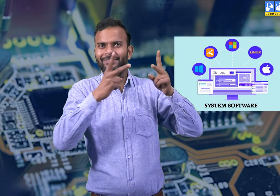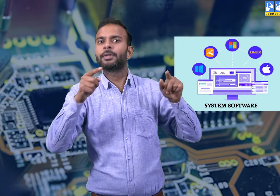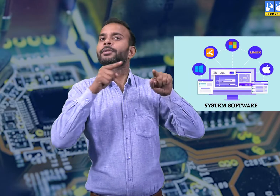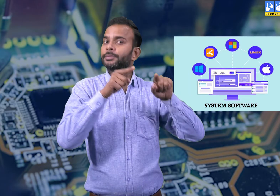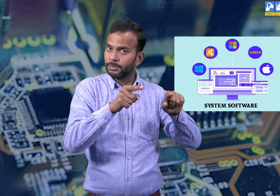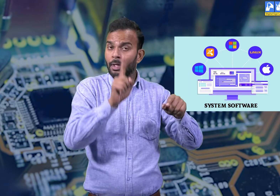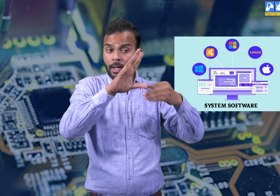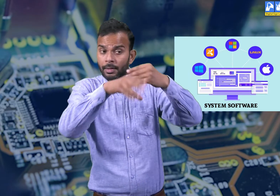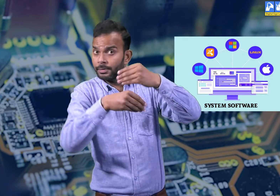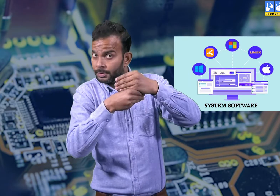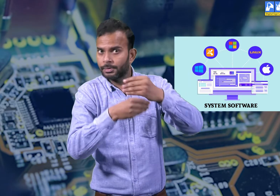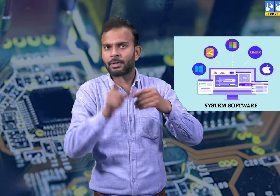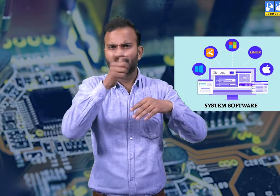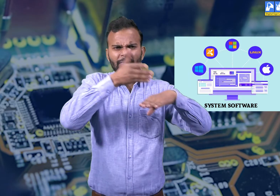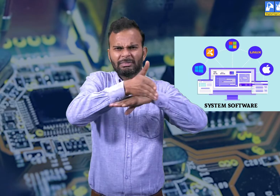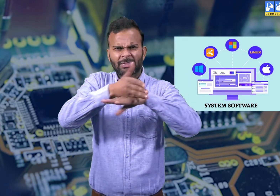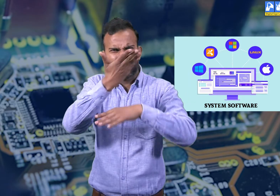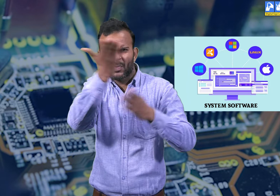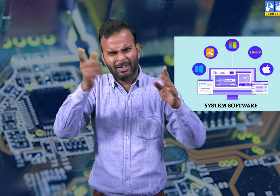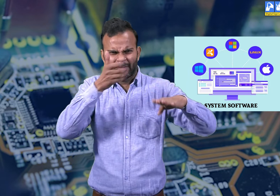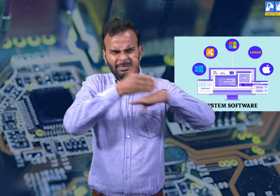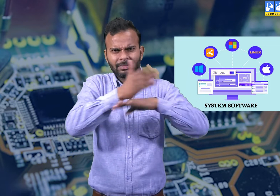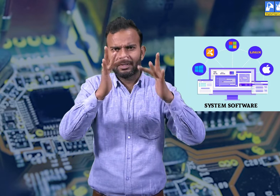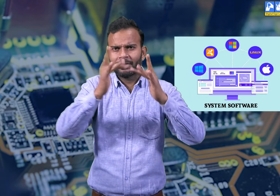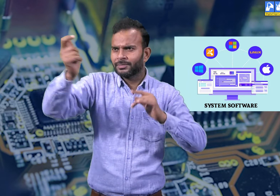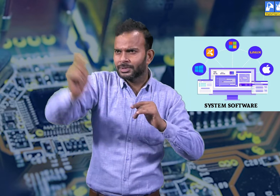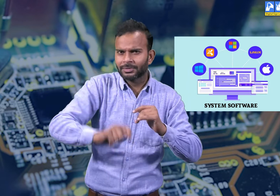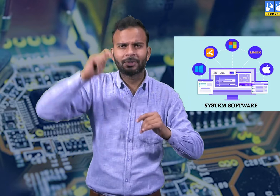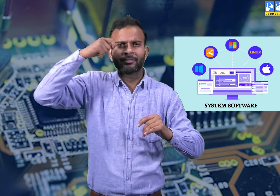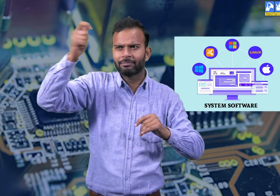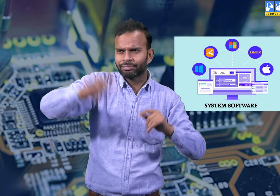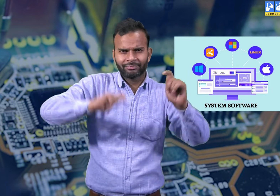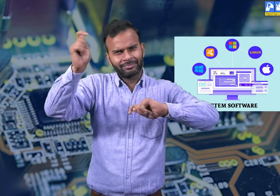operating system and prevents it from harmful threats.